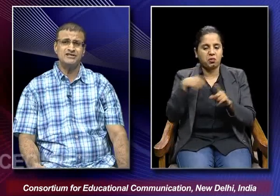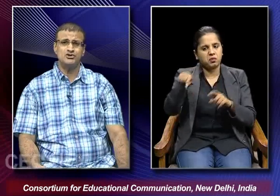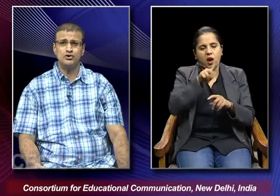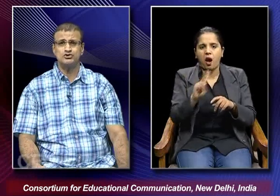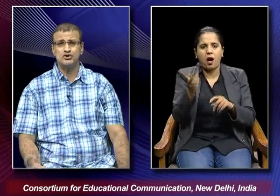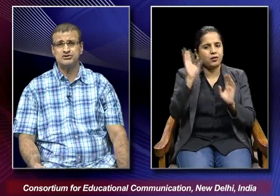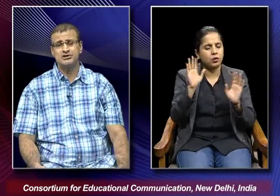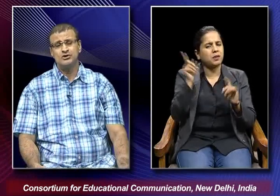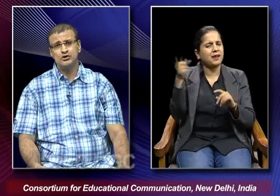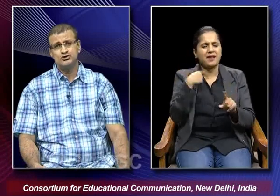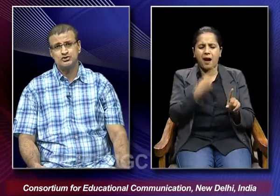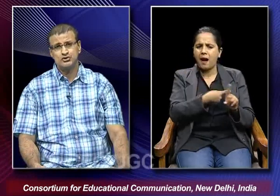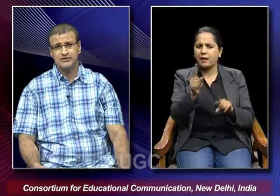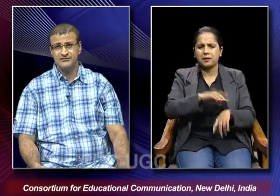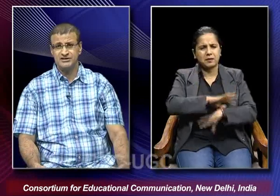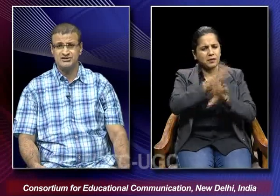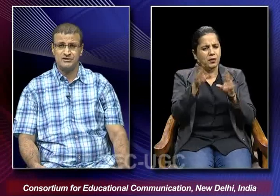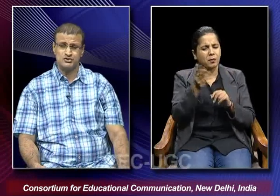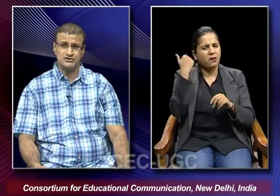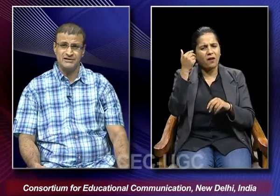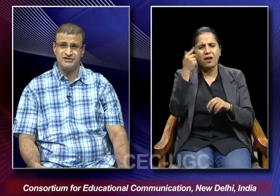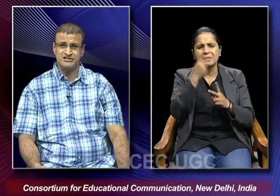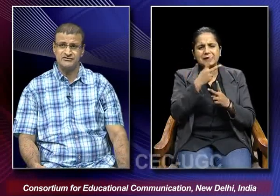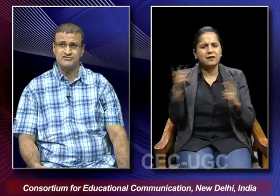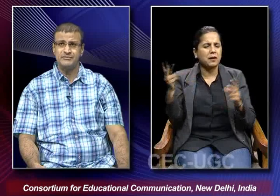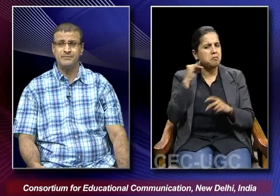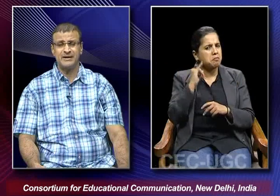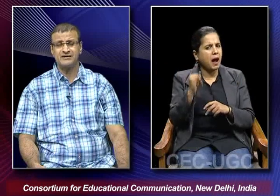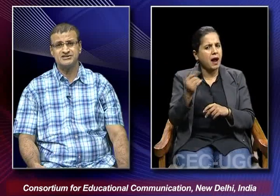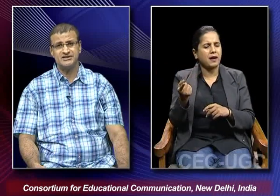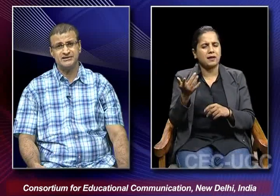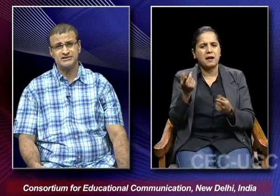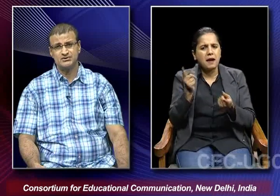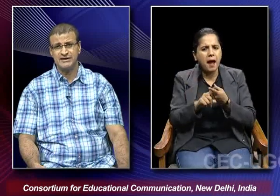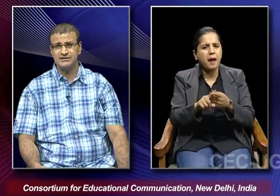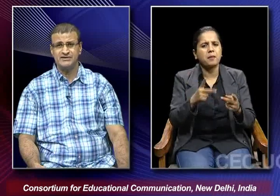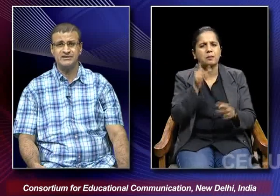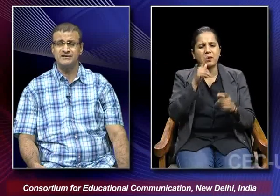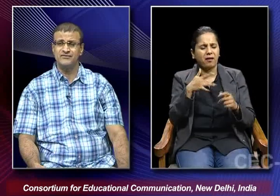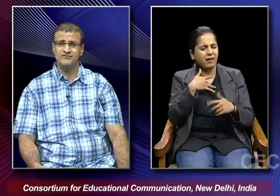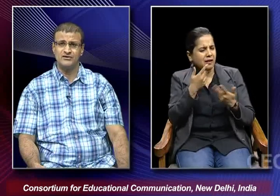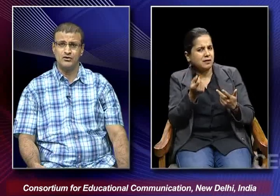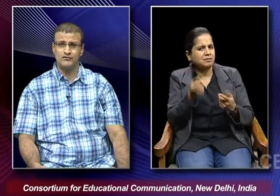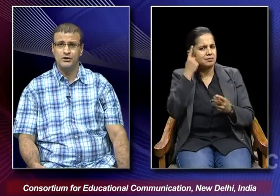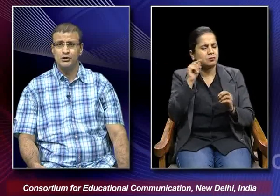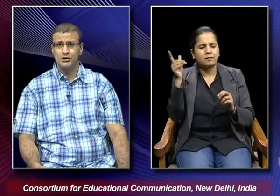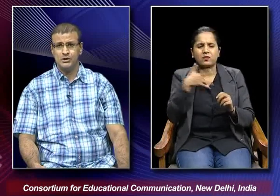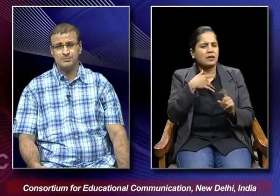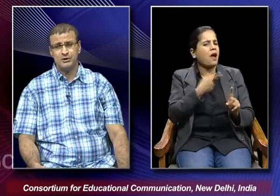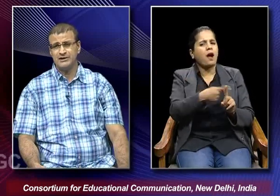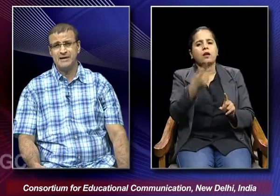against all sorts of evils social evils which were being practiced in the society whether in the framework of